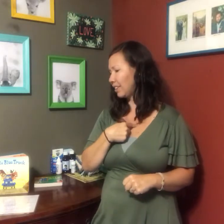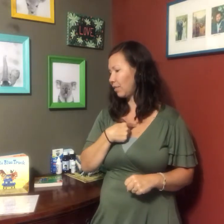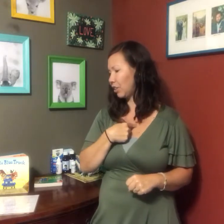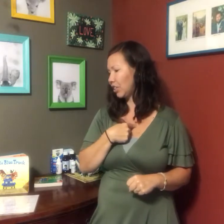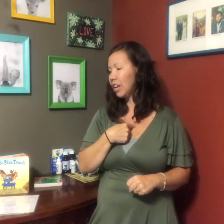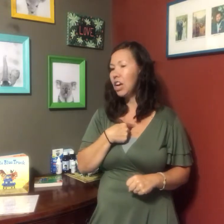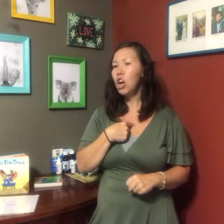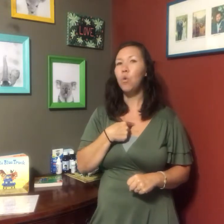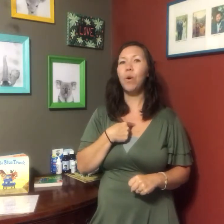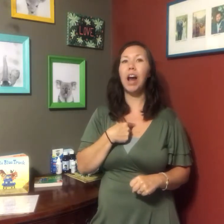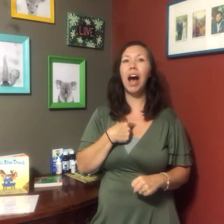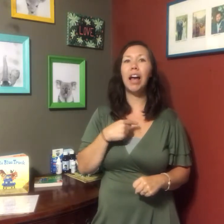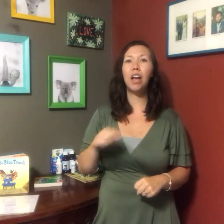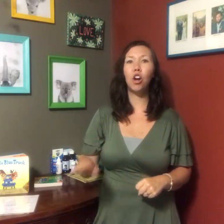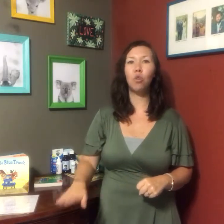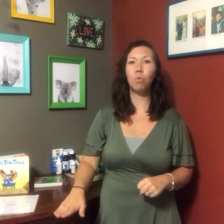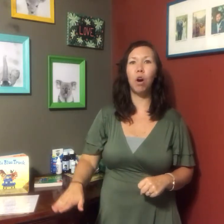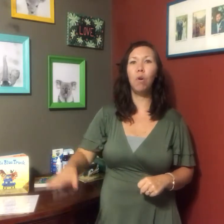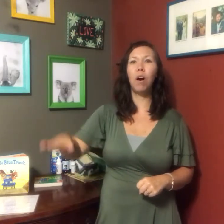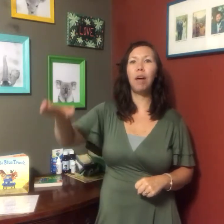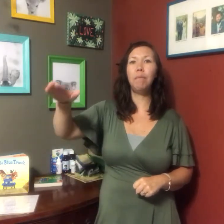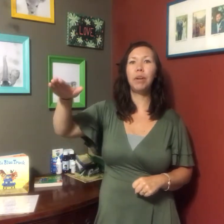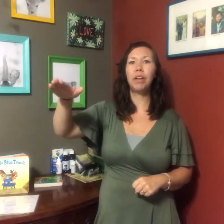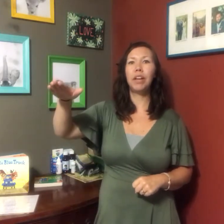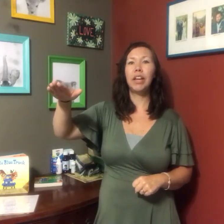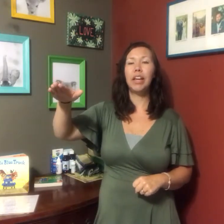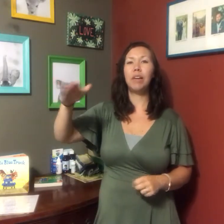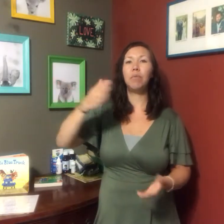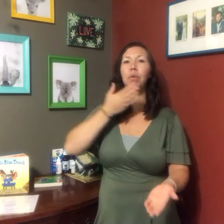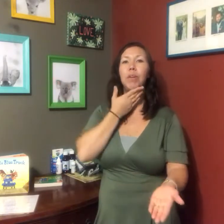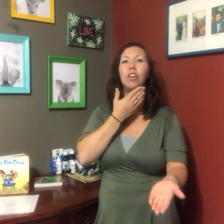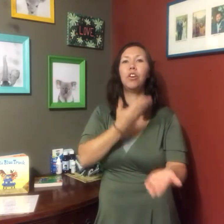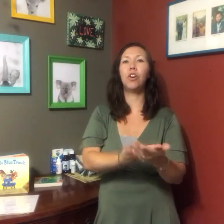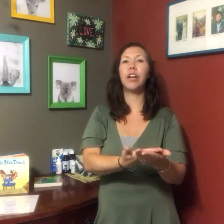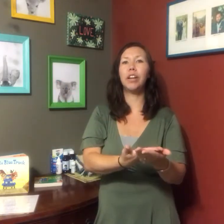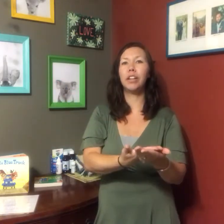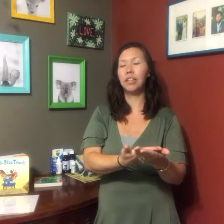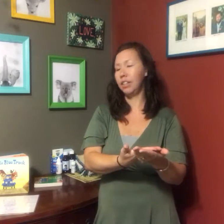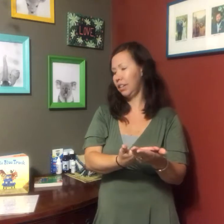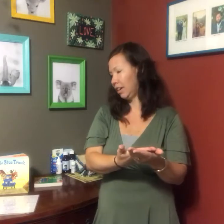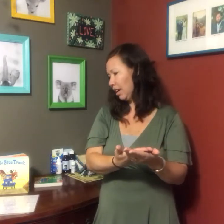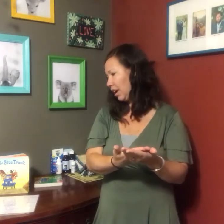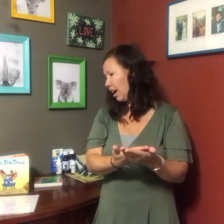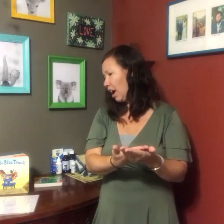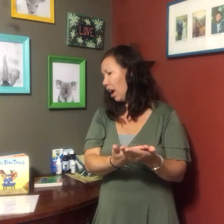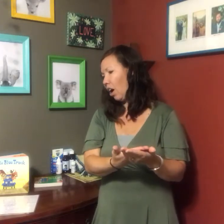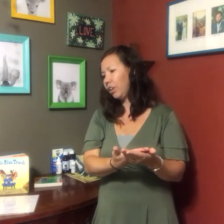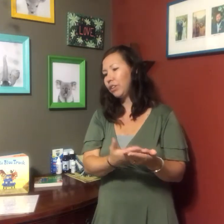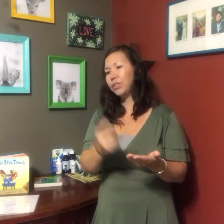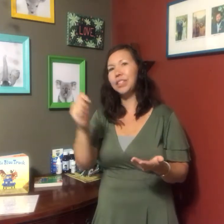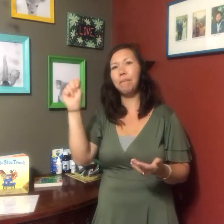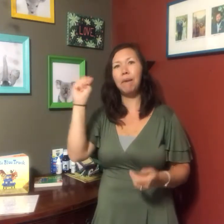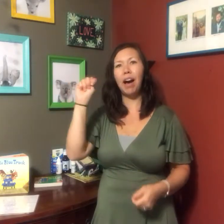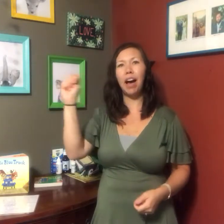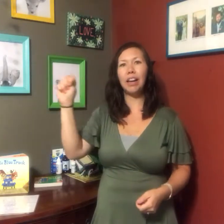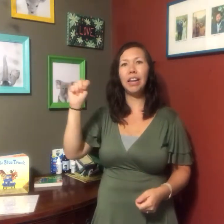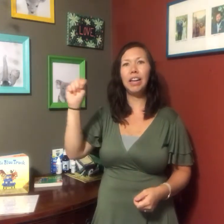last verse, when I grow up, it will be good. I'll use the potty,